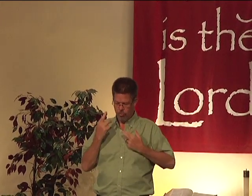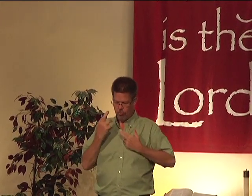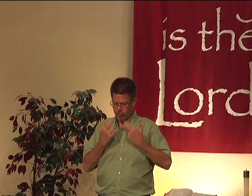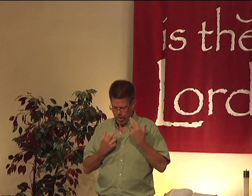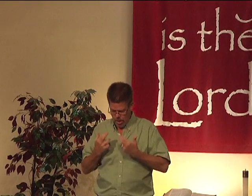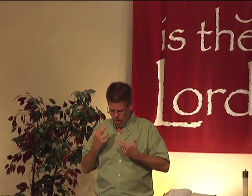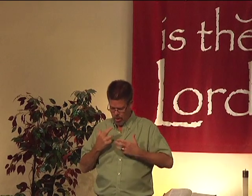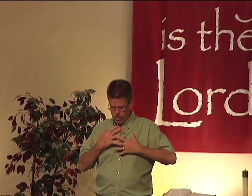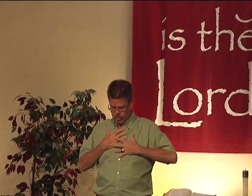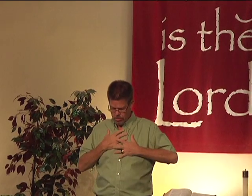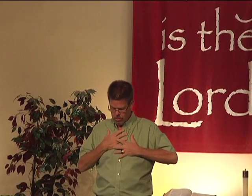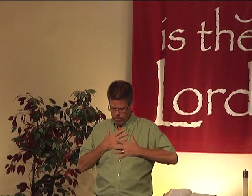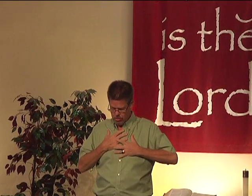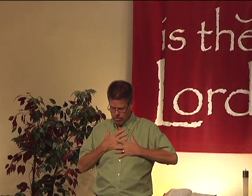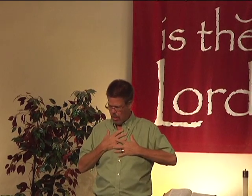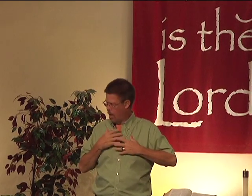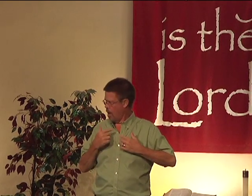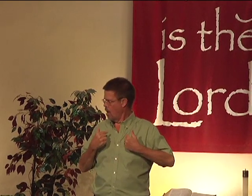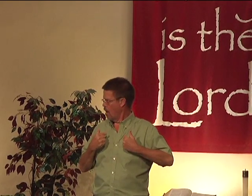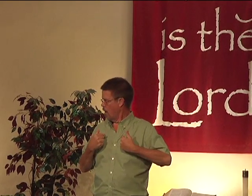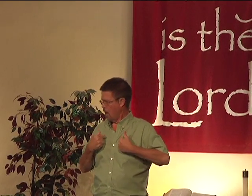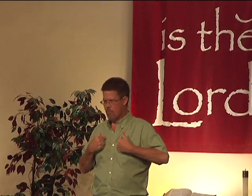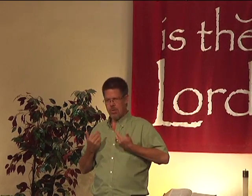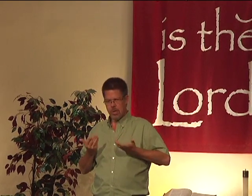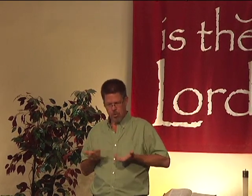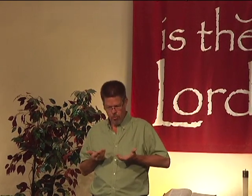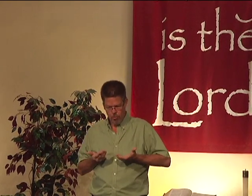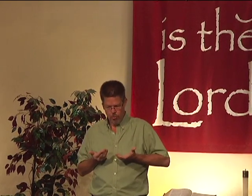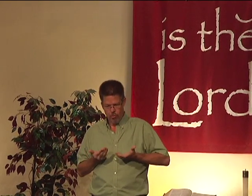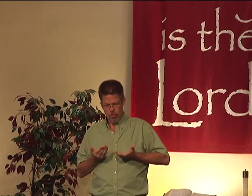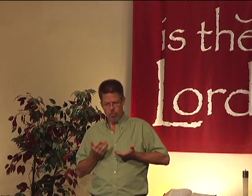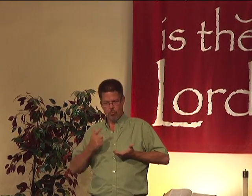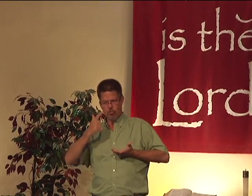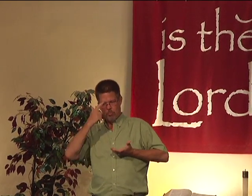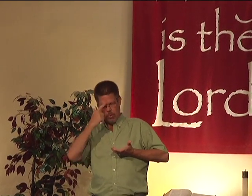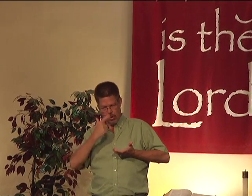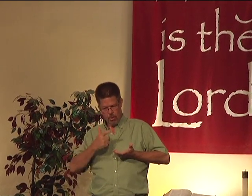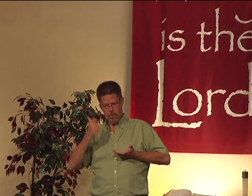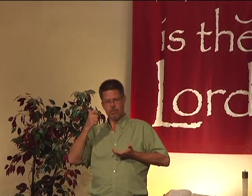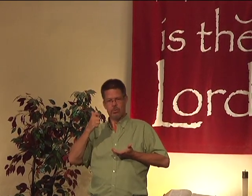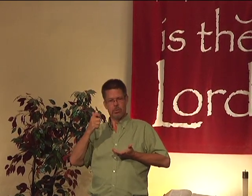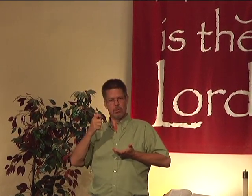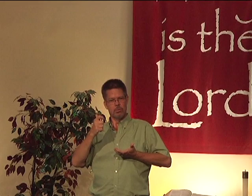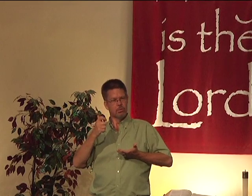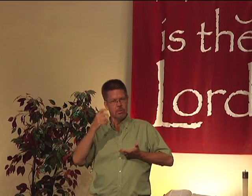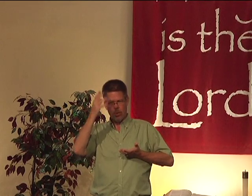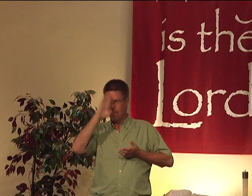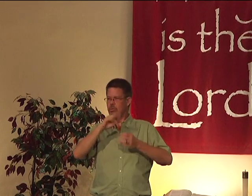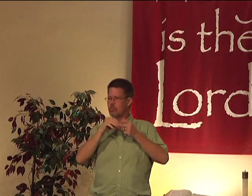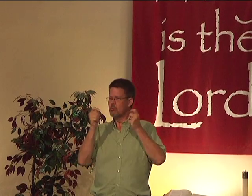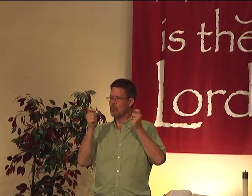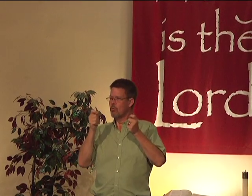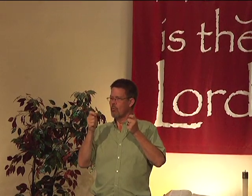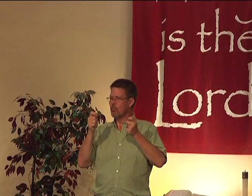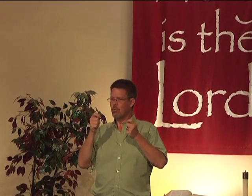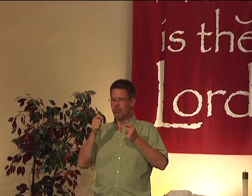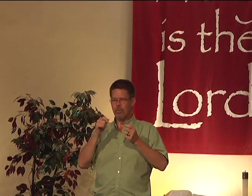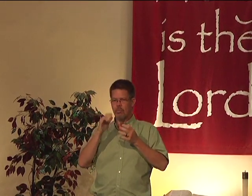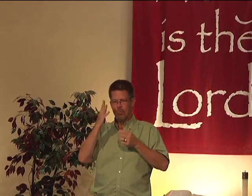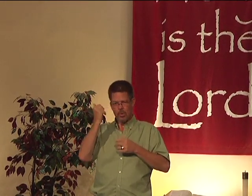Like Paul said, we have to realize that I am here because God is in